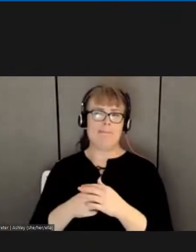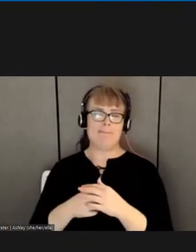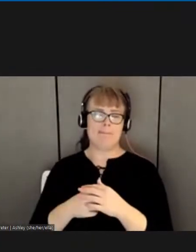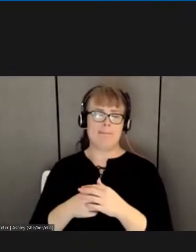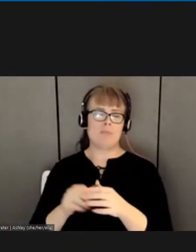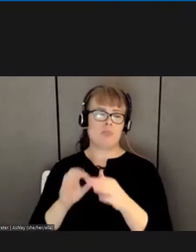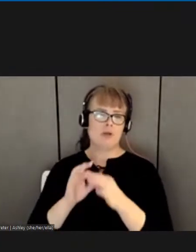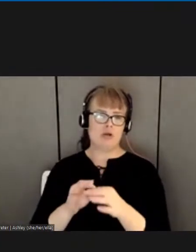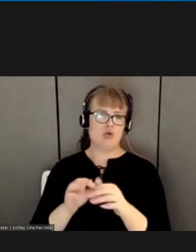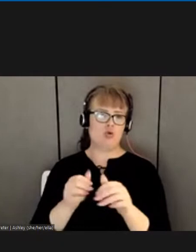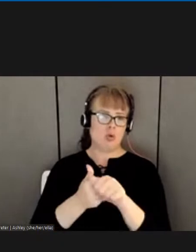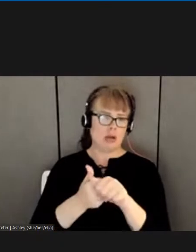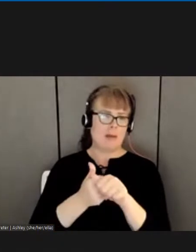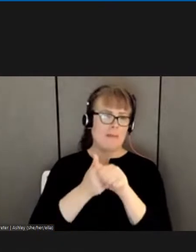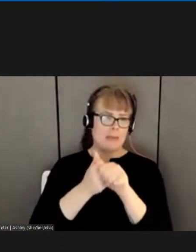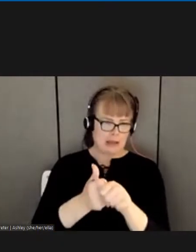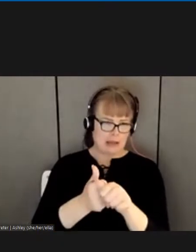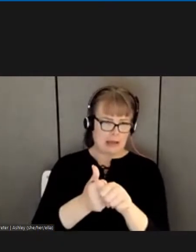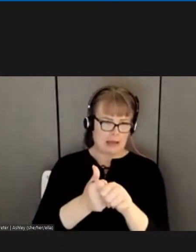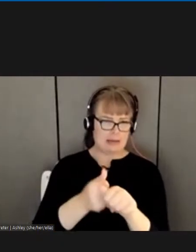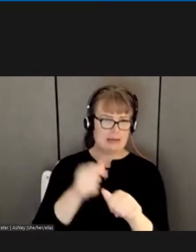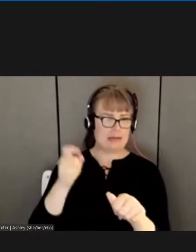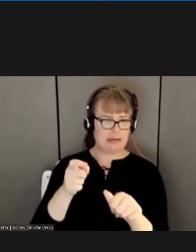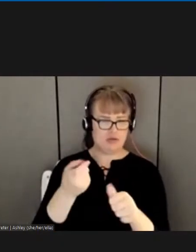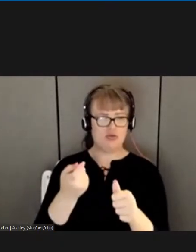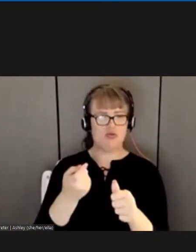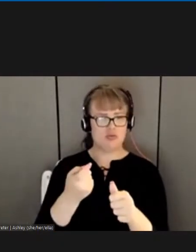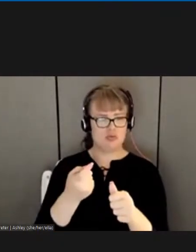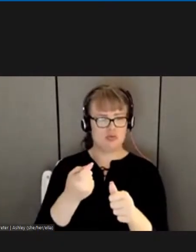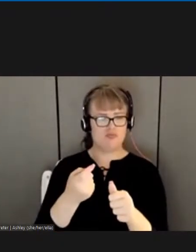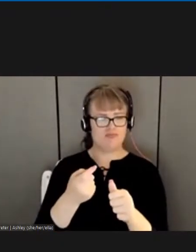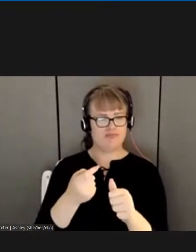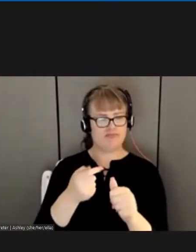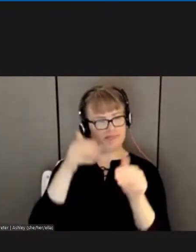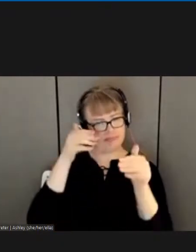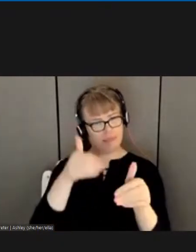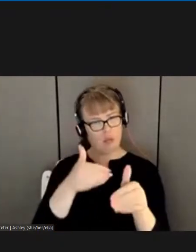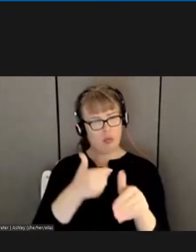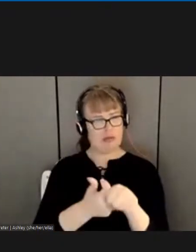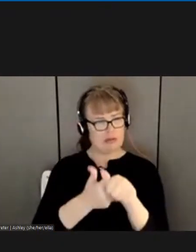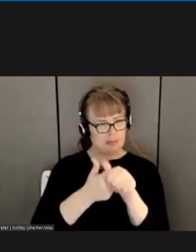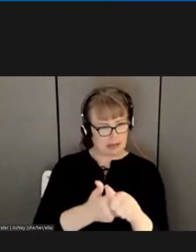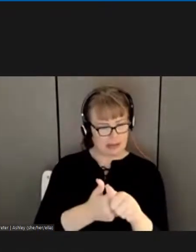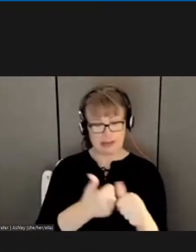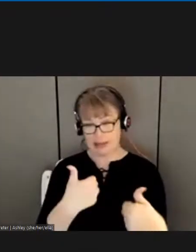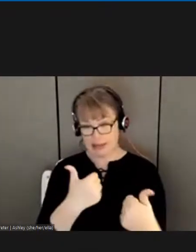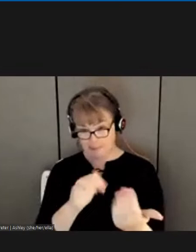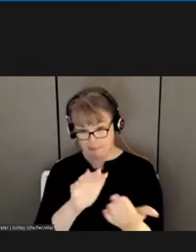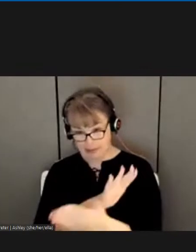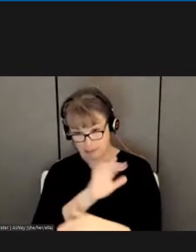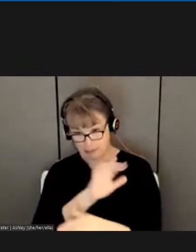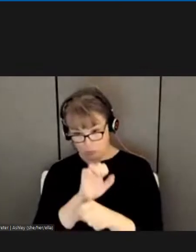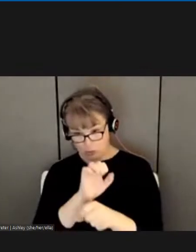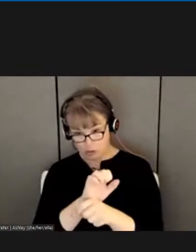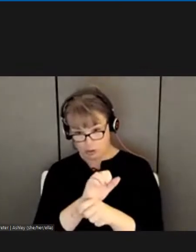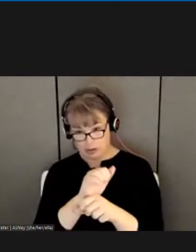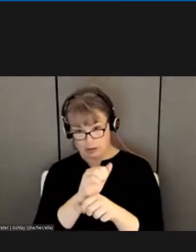and when the paperwork has to be submitted. And when once that submitted is you could get a pay advance.